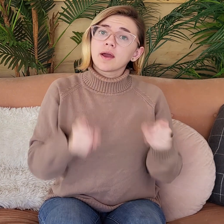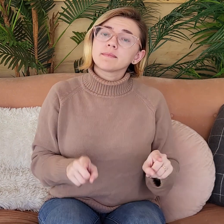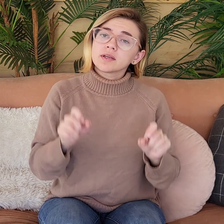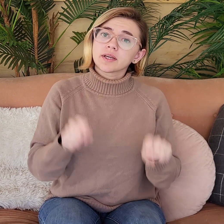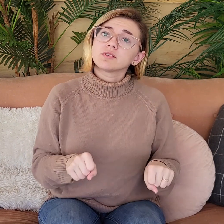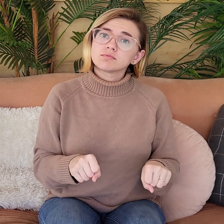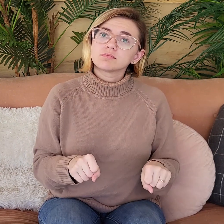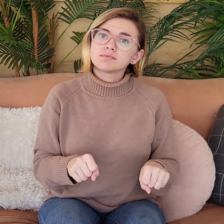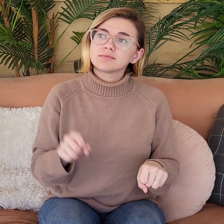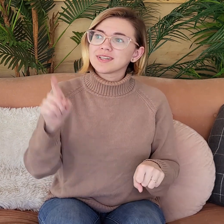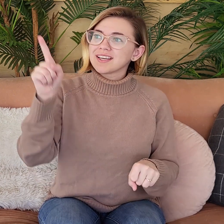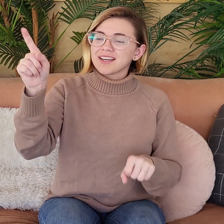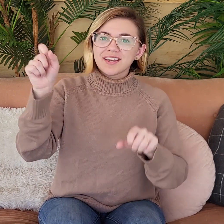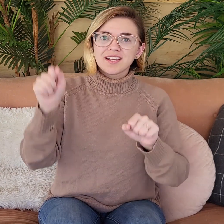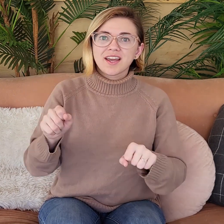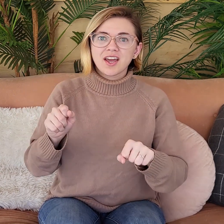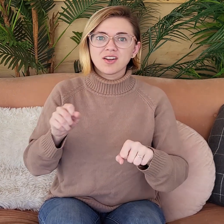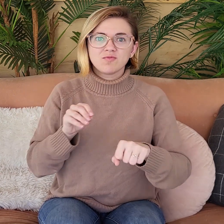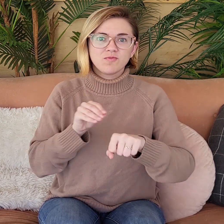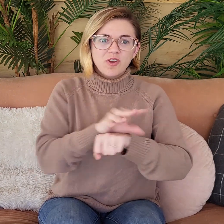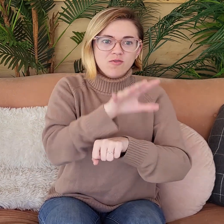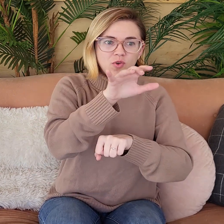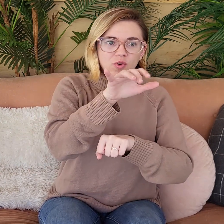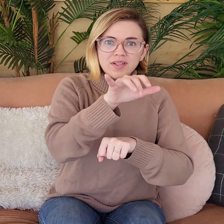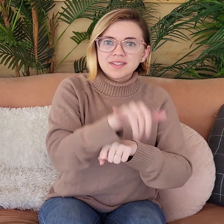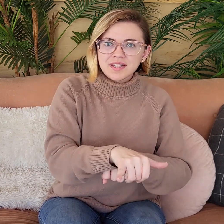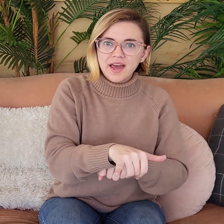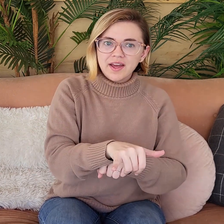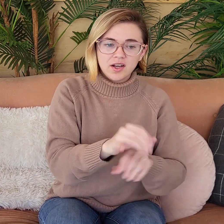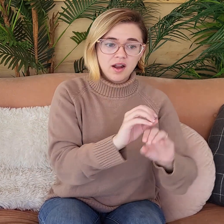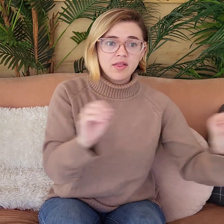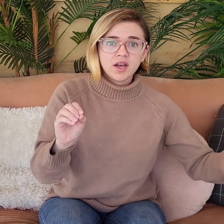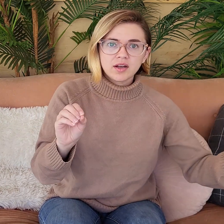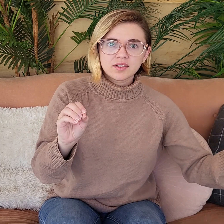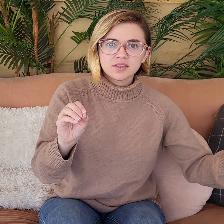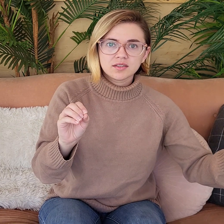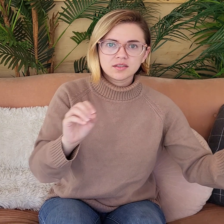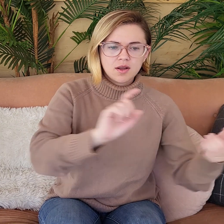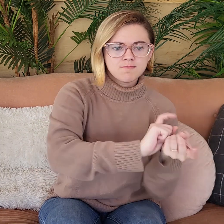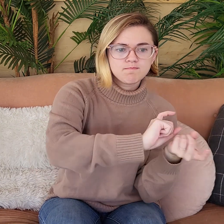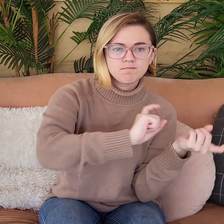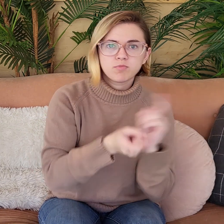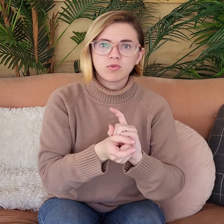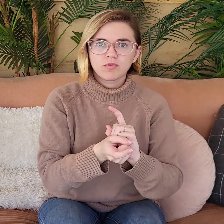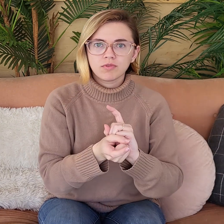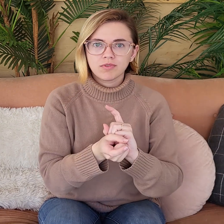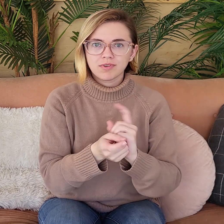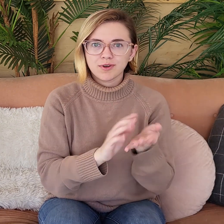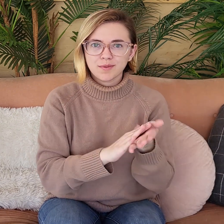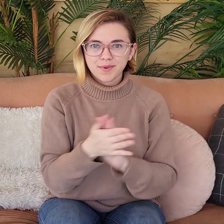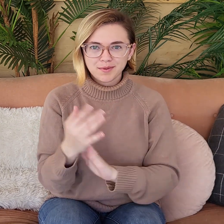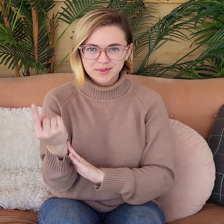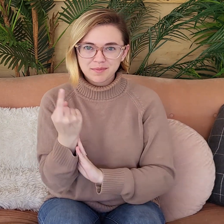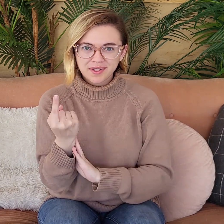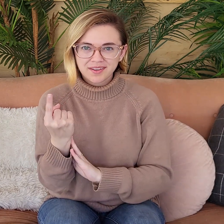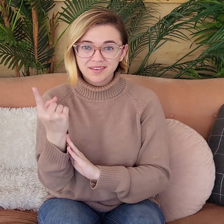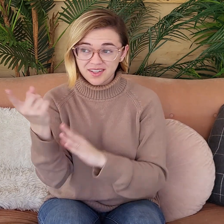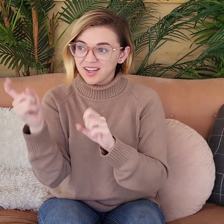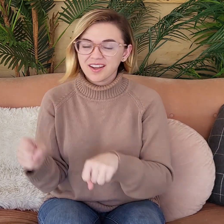So He can make something happen. And He can influence that nothingness and change it